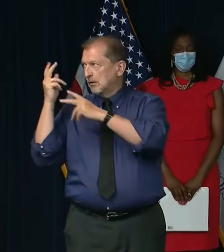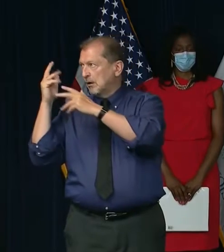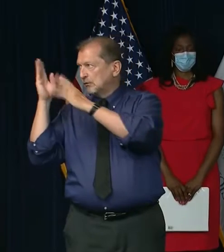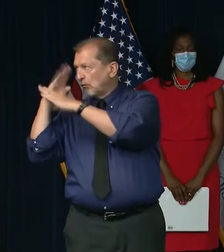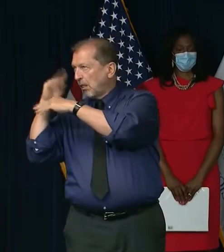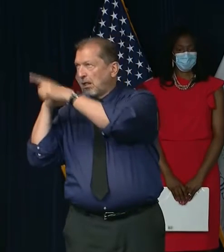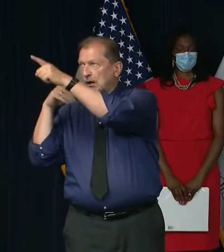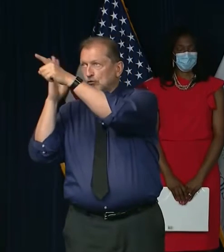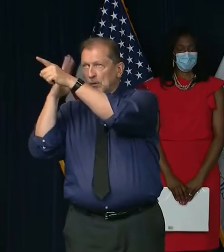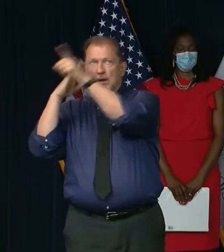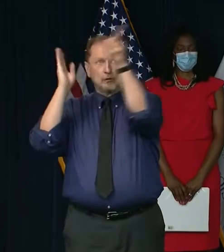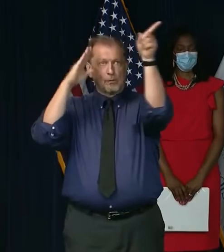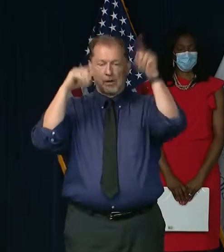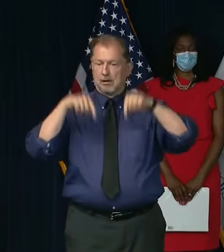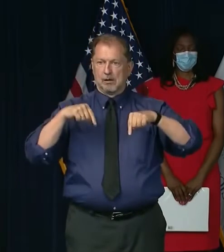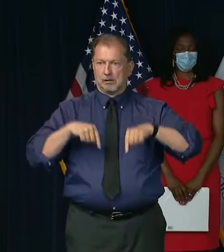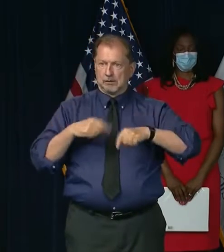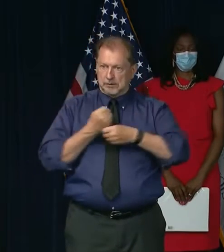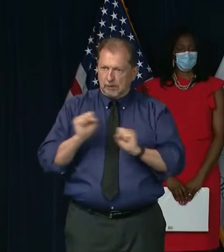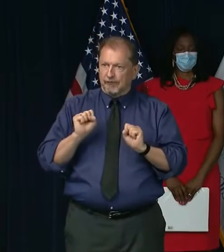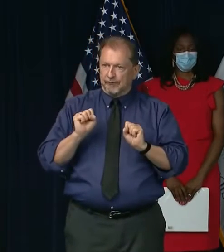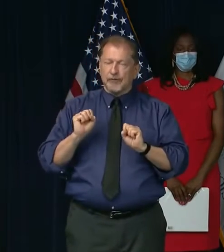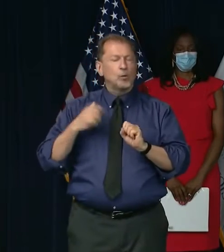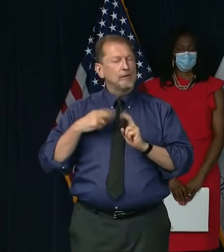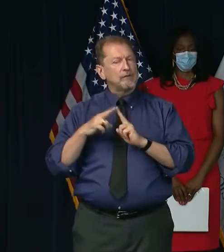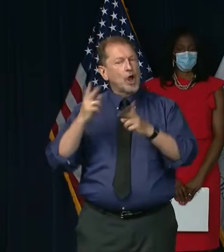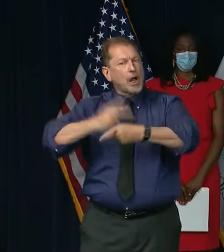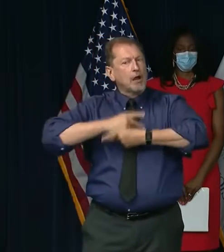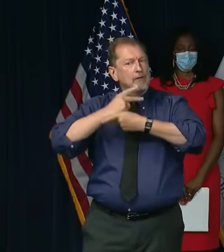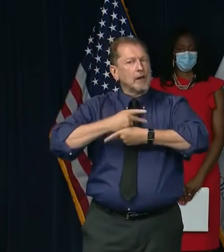measured in this reopening. We're being careful.